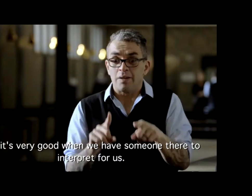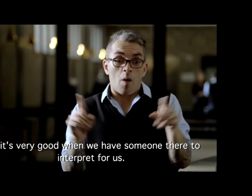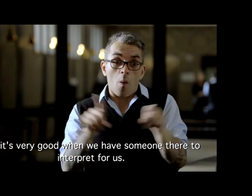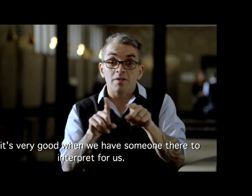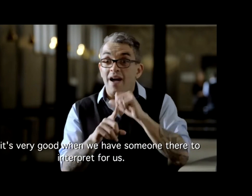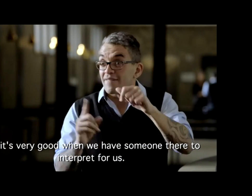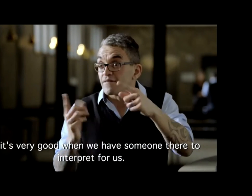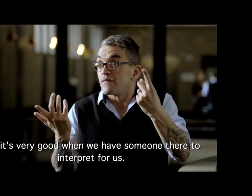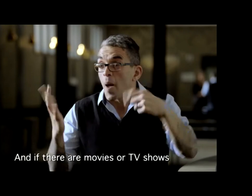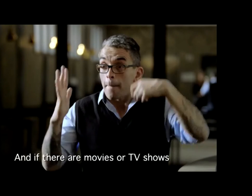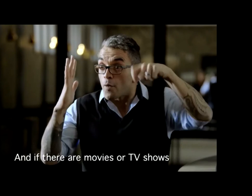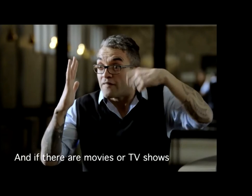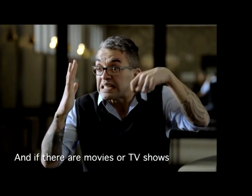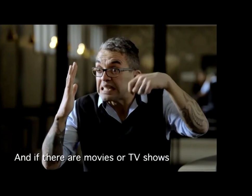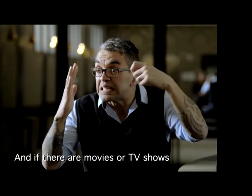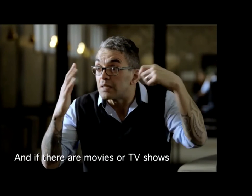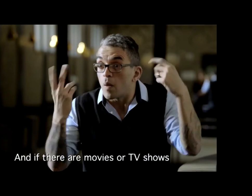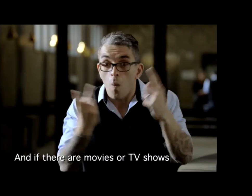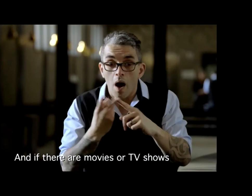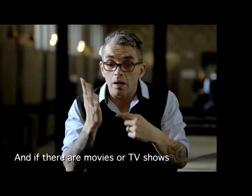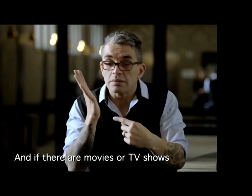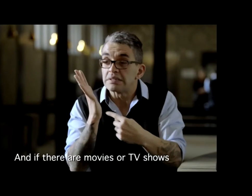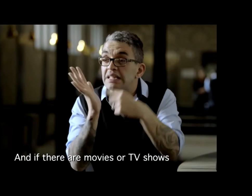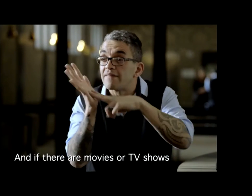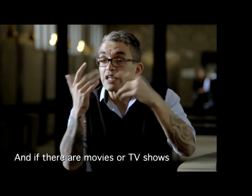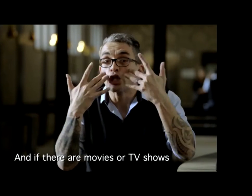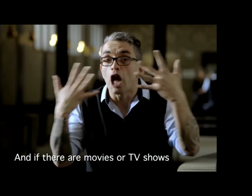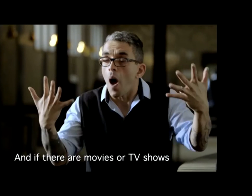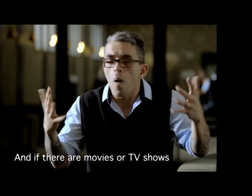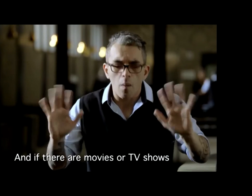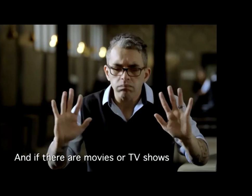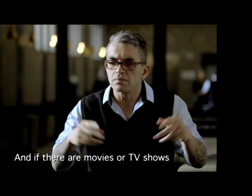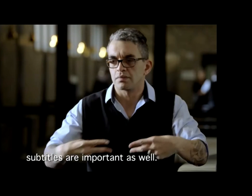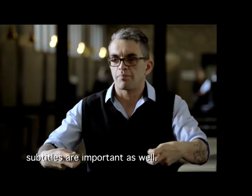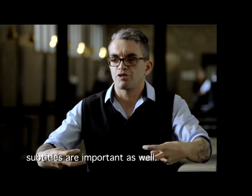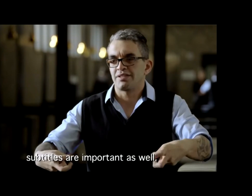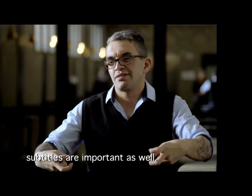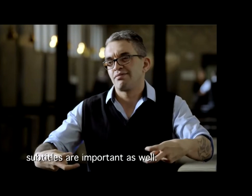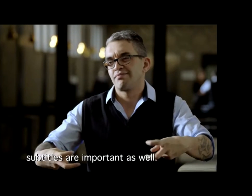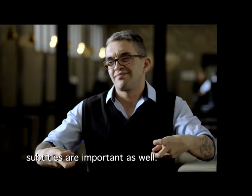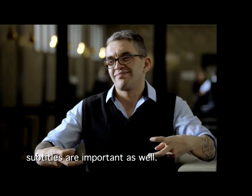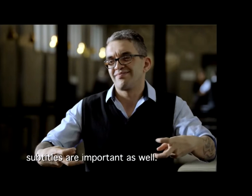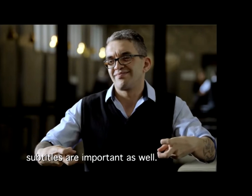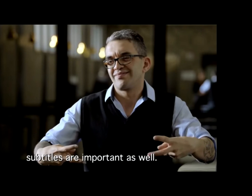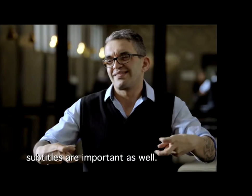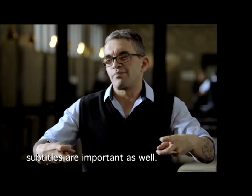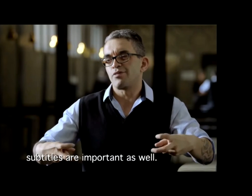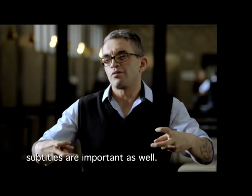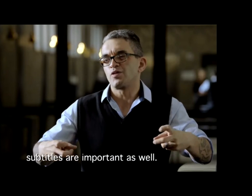And if there are movies or TV shows, subtitles are very important as well. Extremely important. So we can see and understand clearly